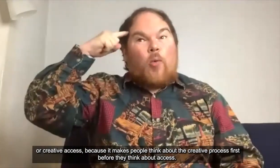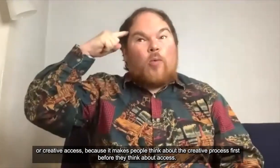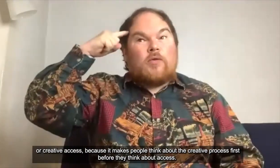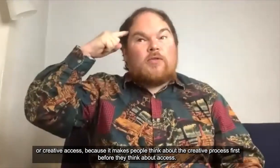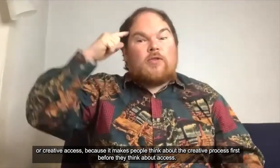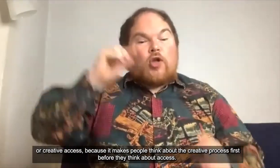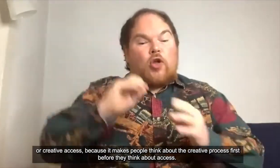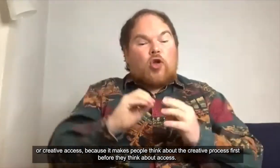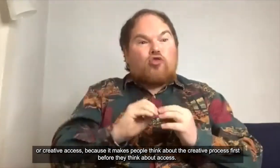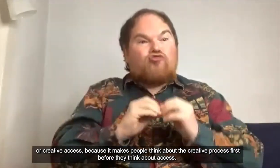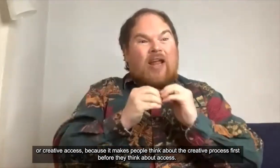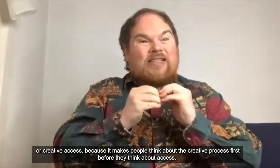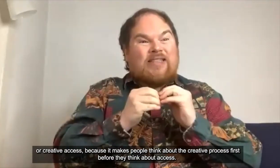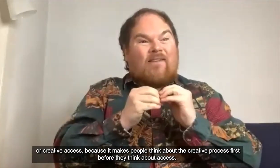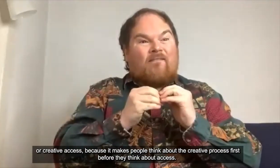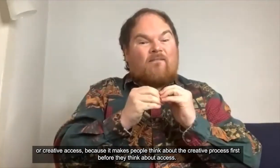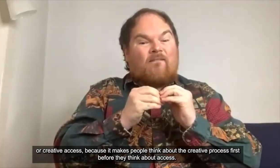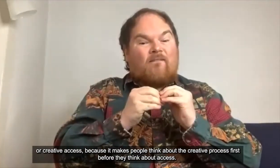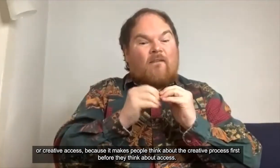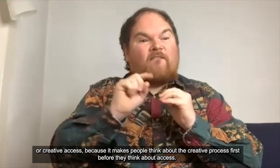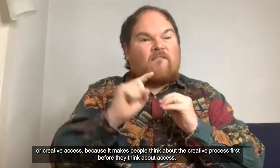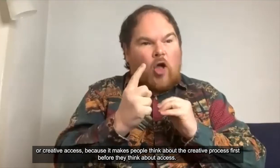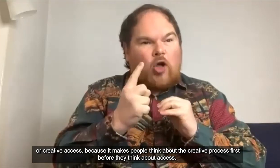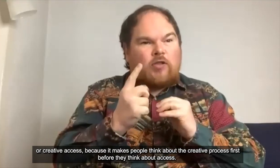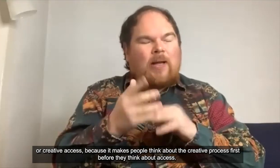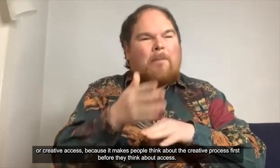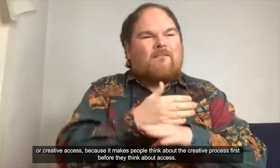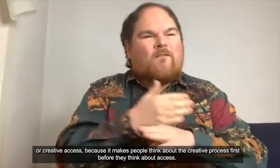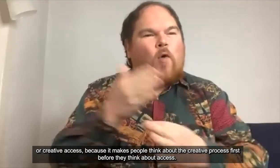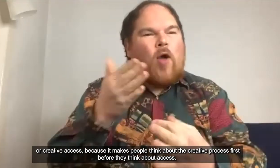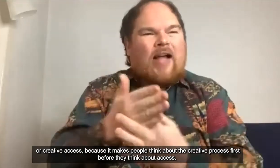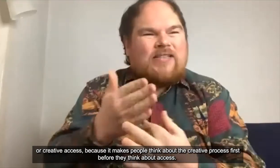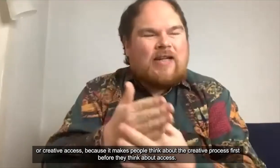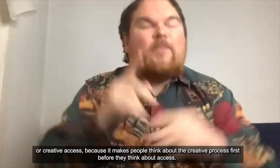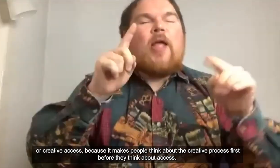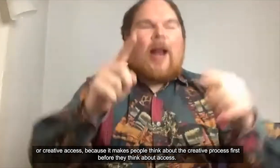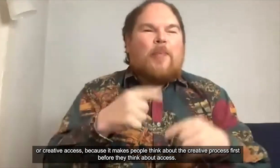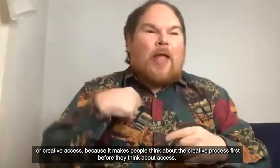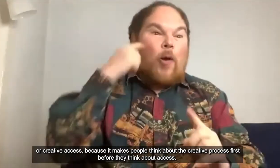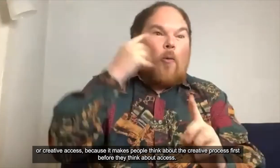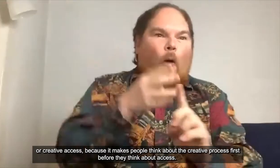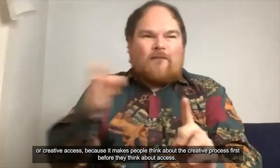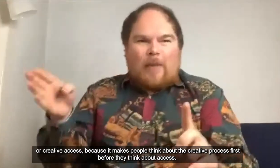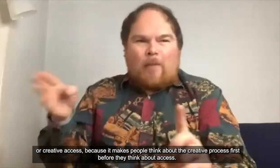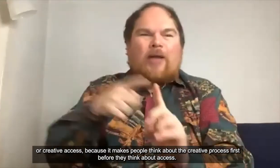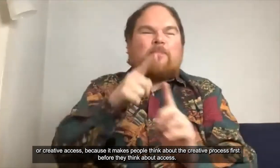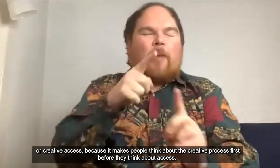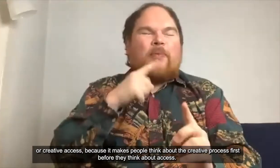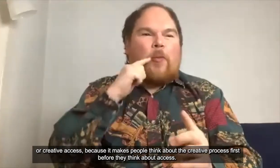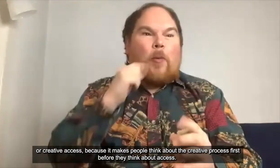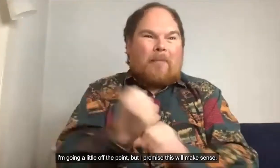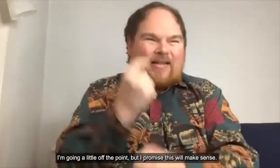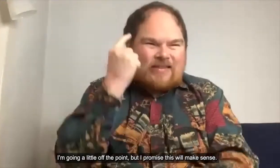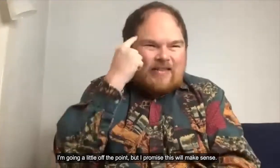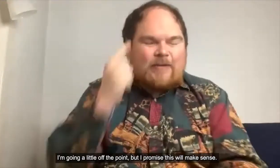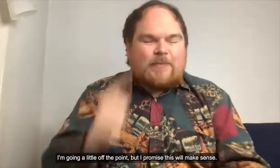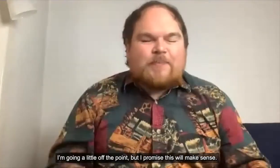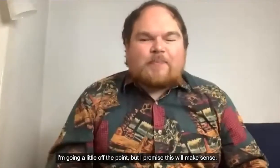think about create the creative process first before they think about access I'm going a little bit off the point but I